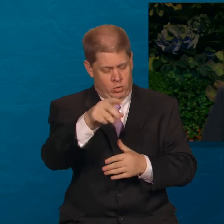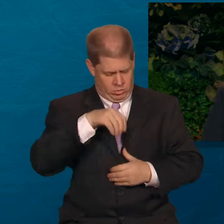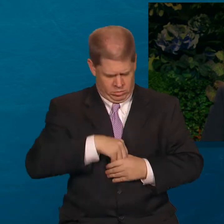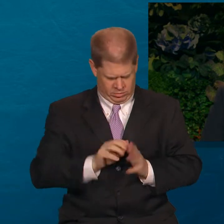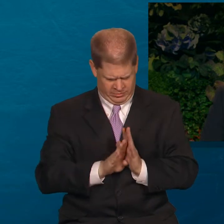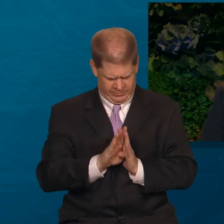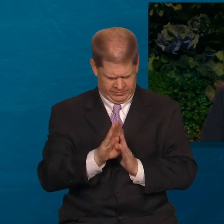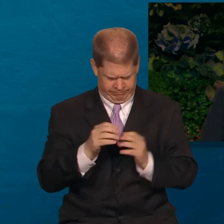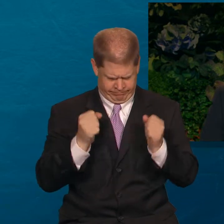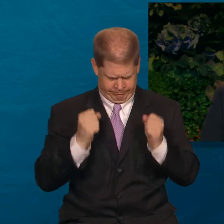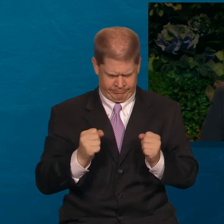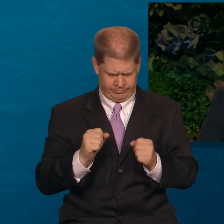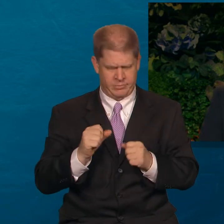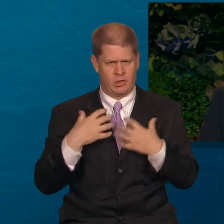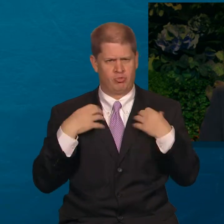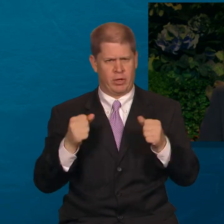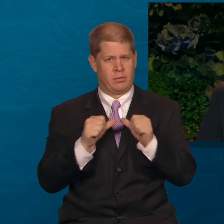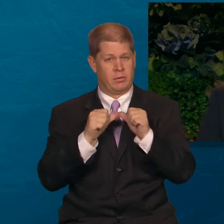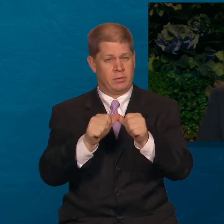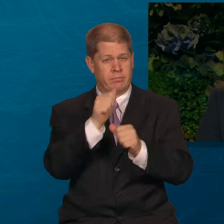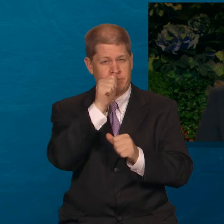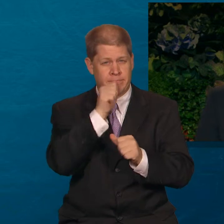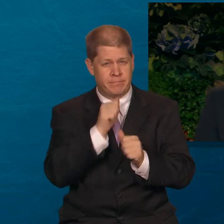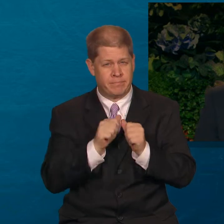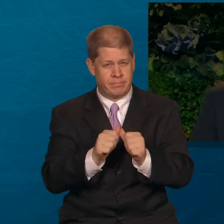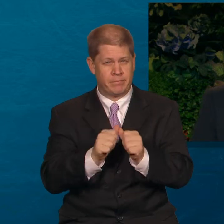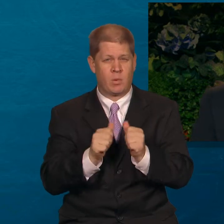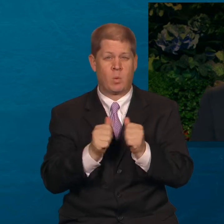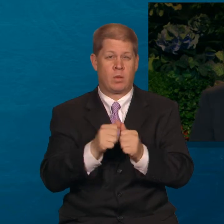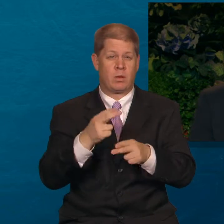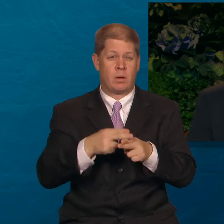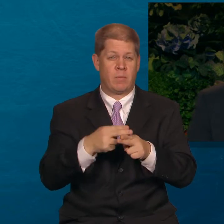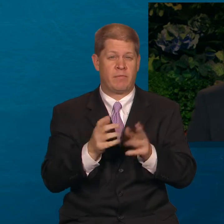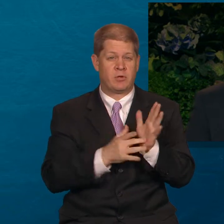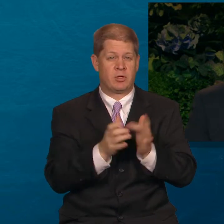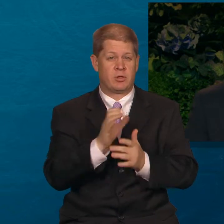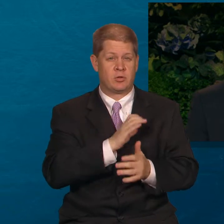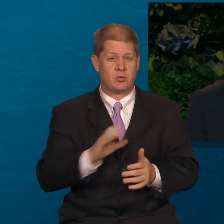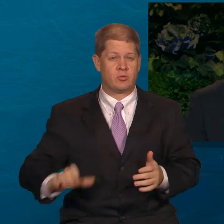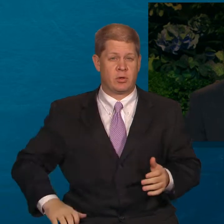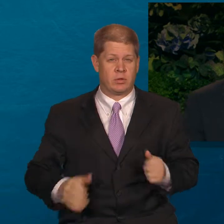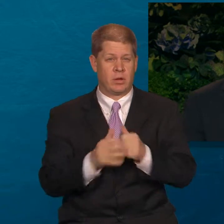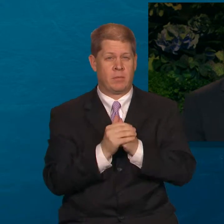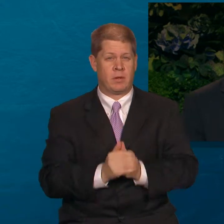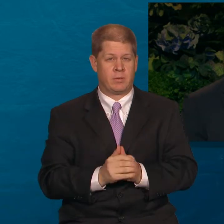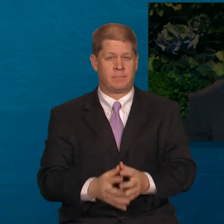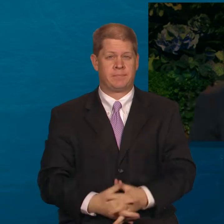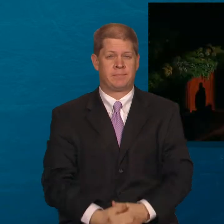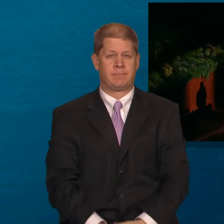the strength to endure. In the name of Jesus Christ, amen.